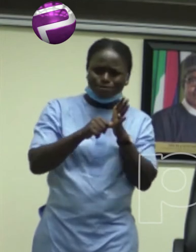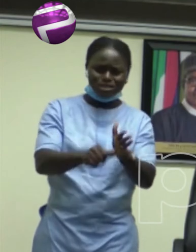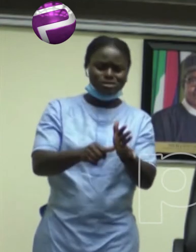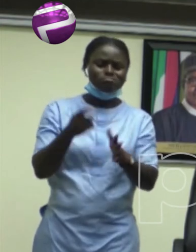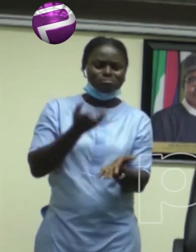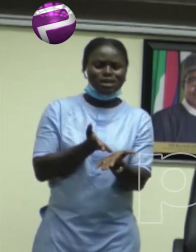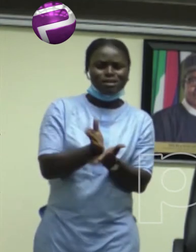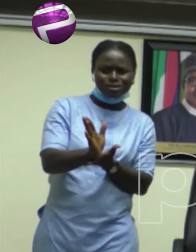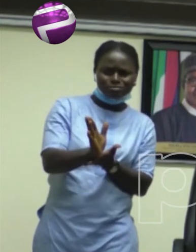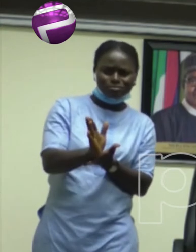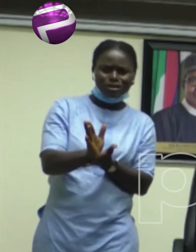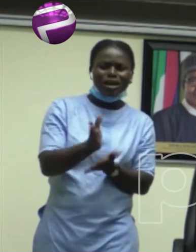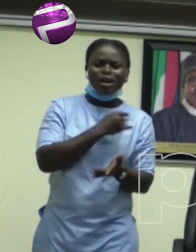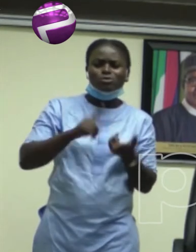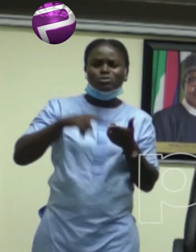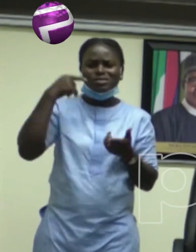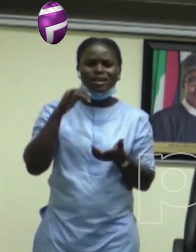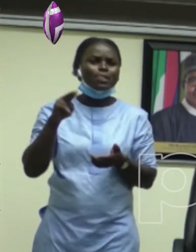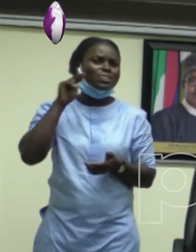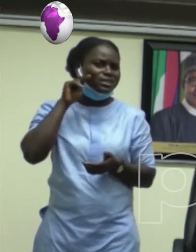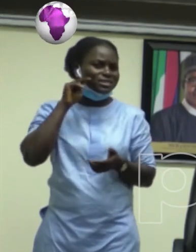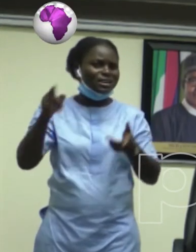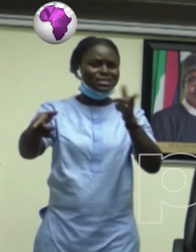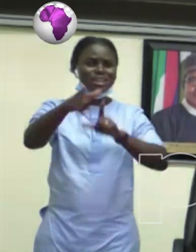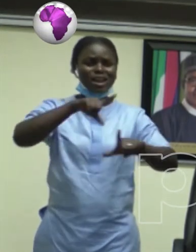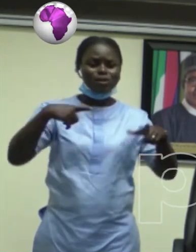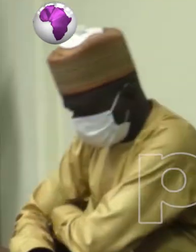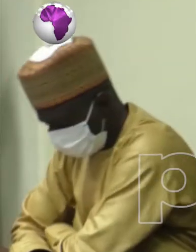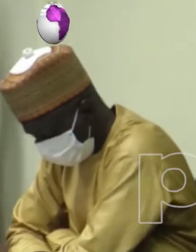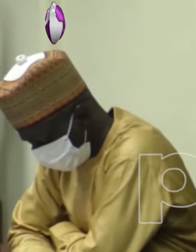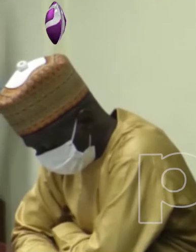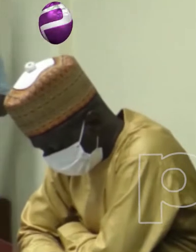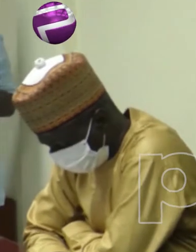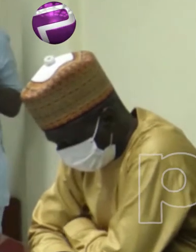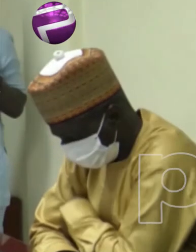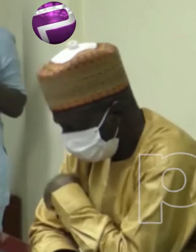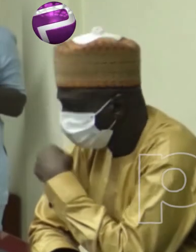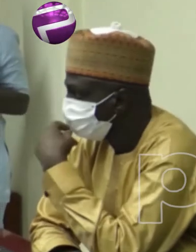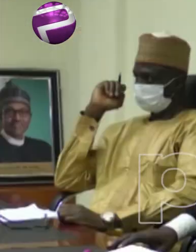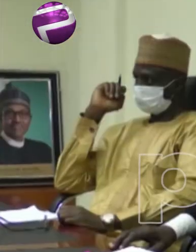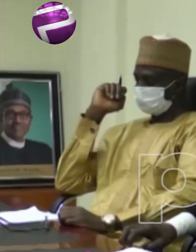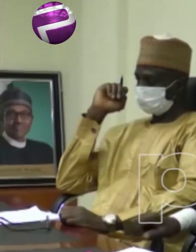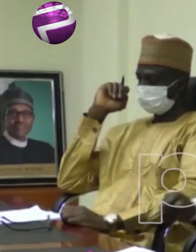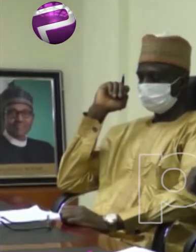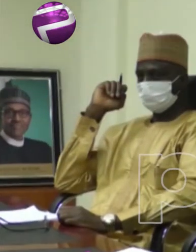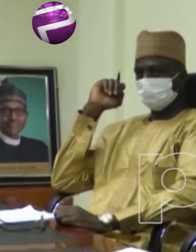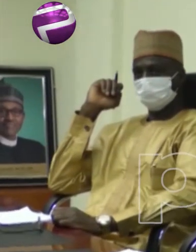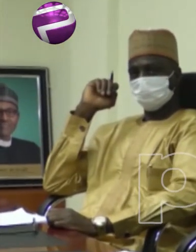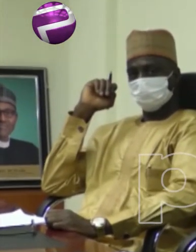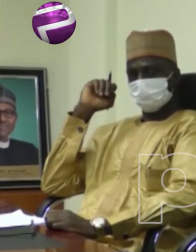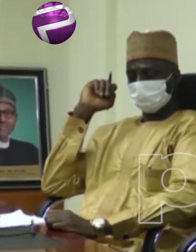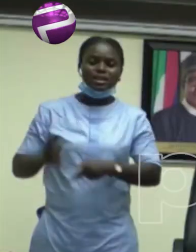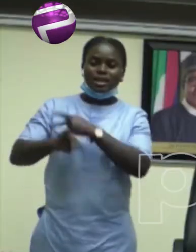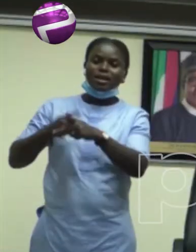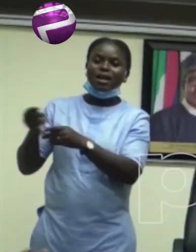and to say the Nigerian sign language is for everyone. The Federal Ministry of Humanitarian Affairs,